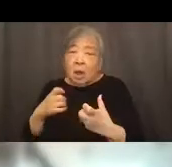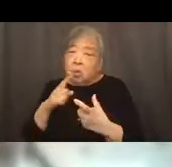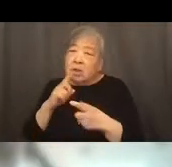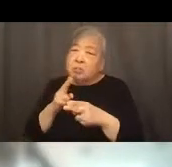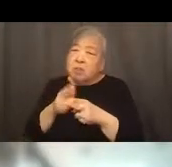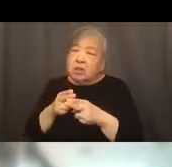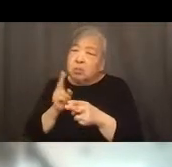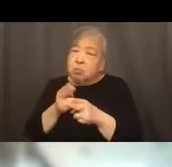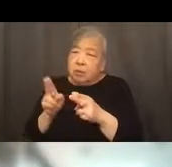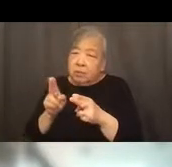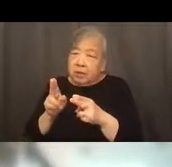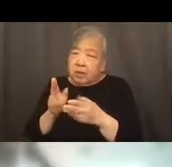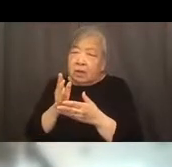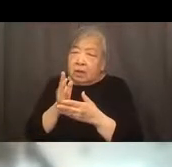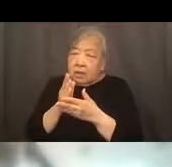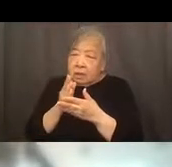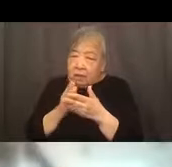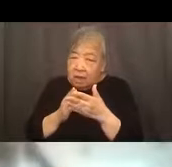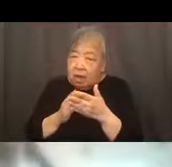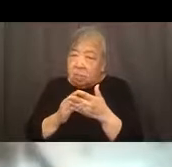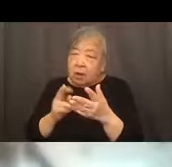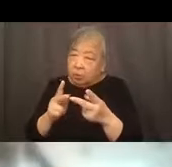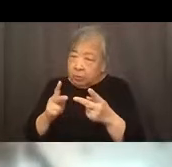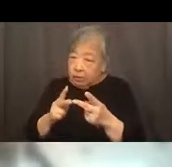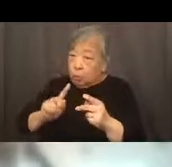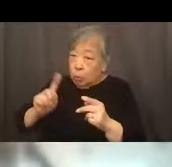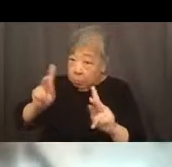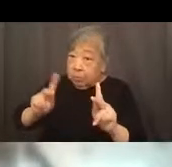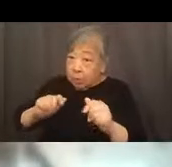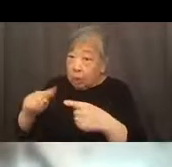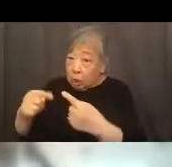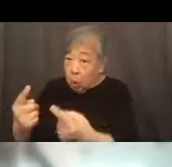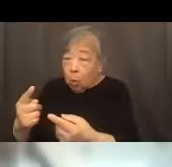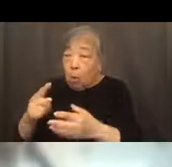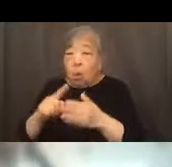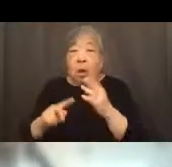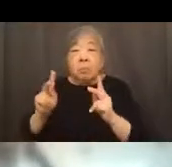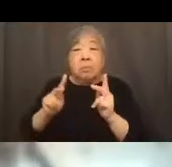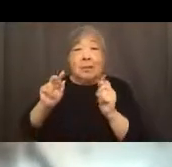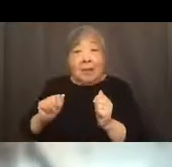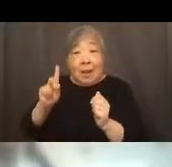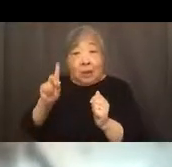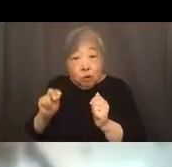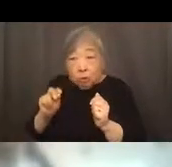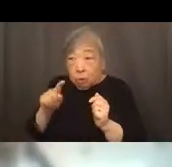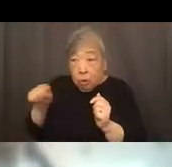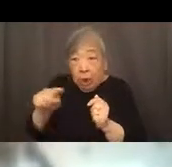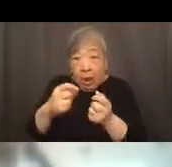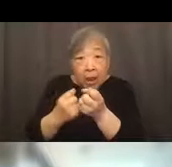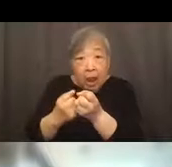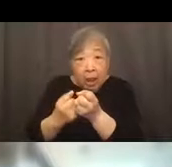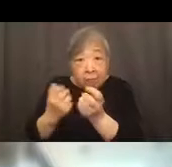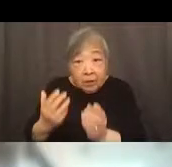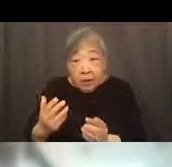some of the places that people can go through and the steps that, uh, you all as advocates, uh, or industry